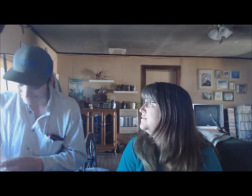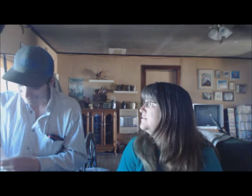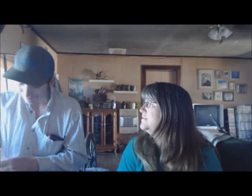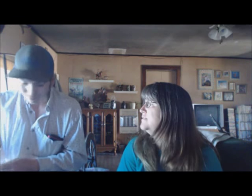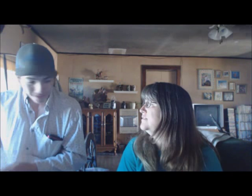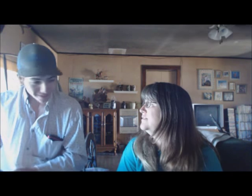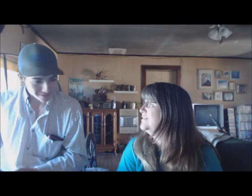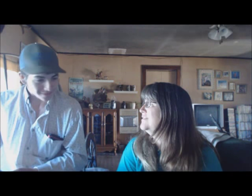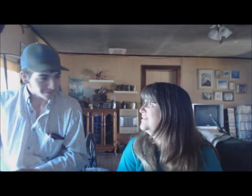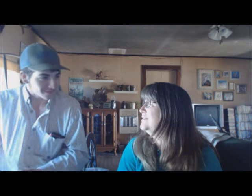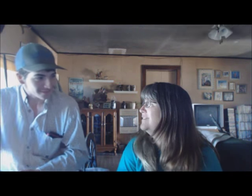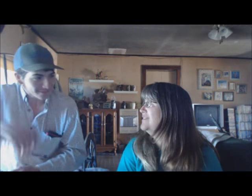Playing.